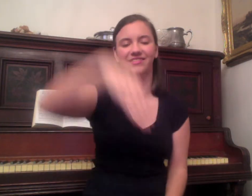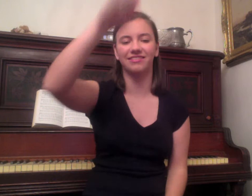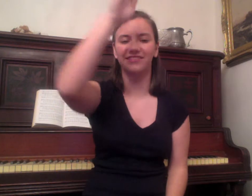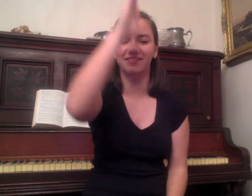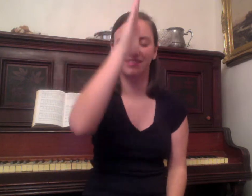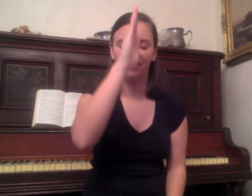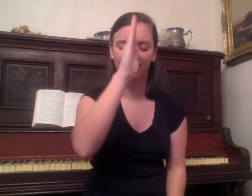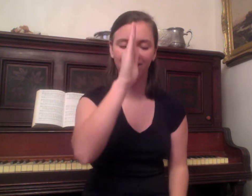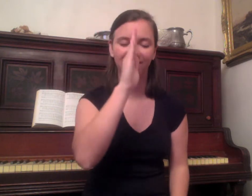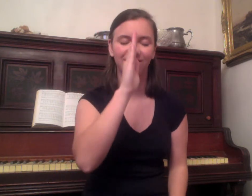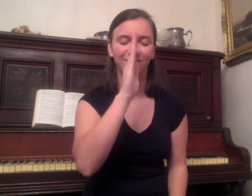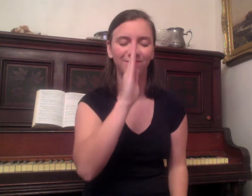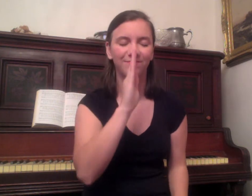is our God.